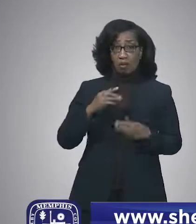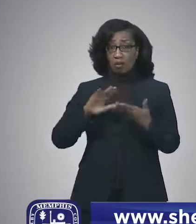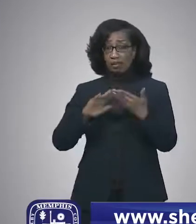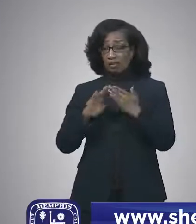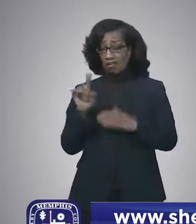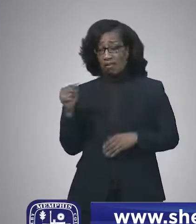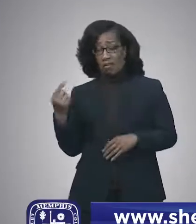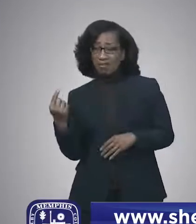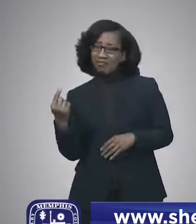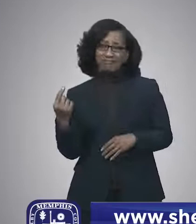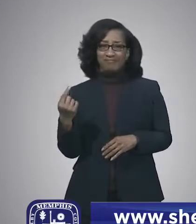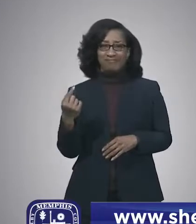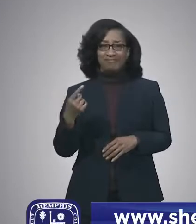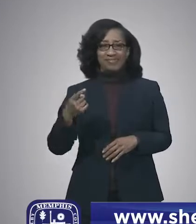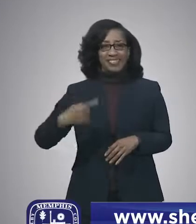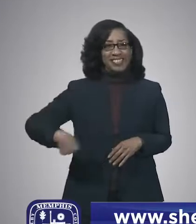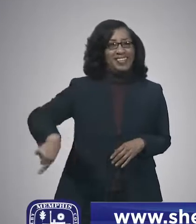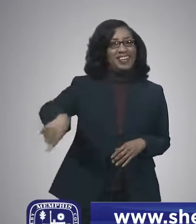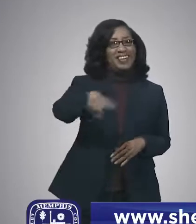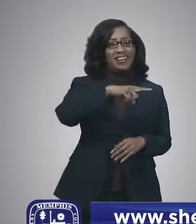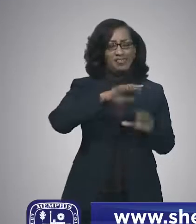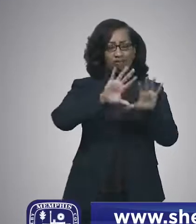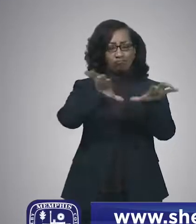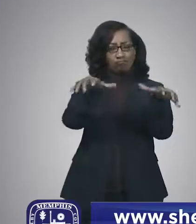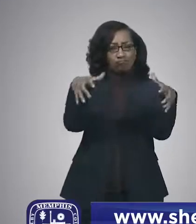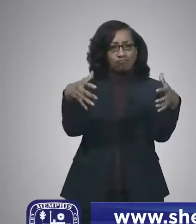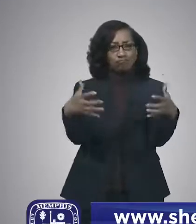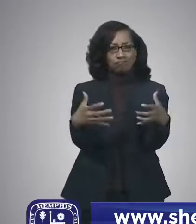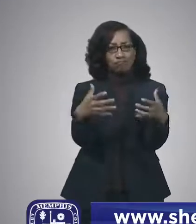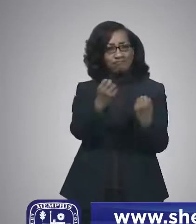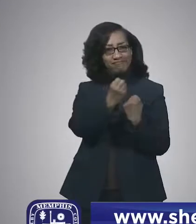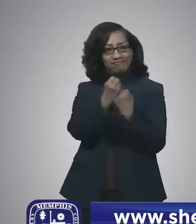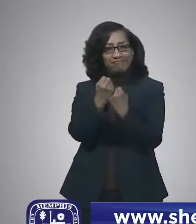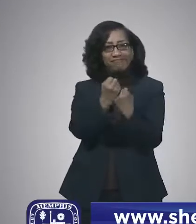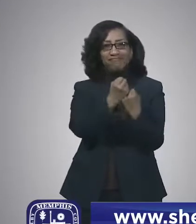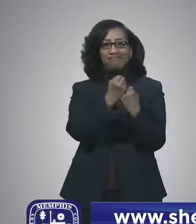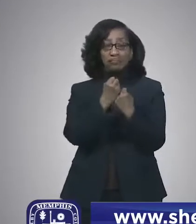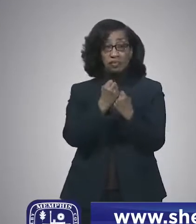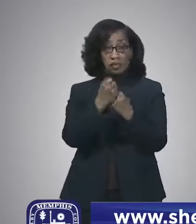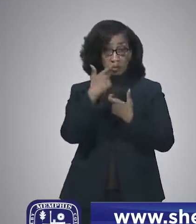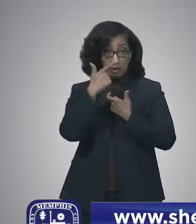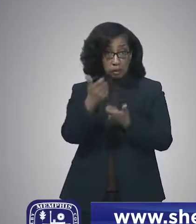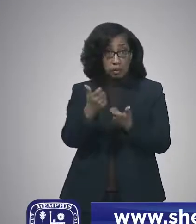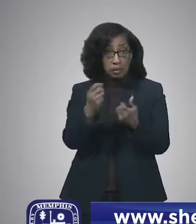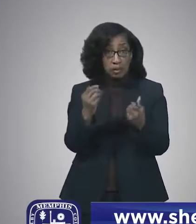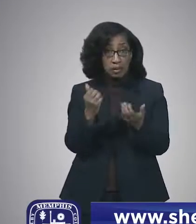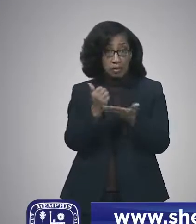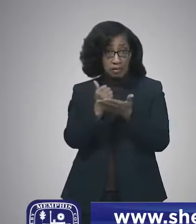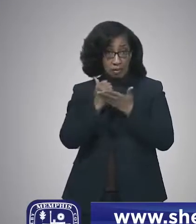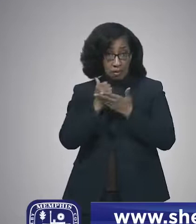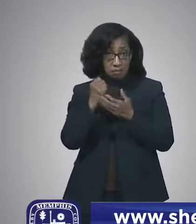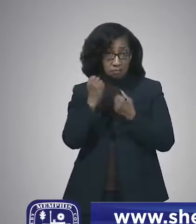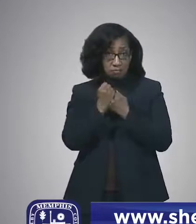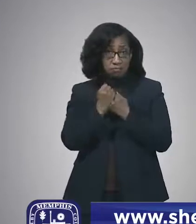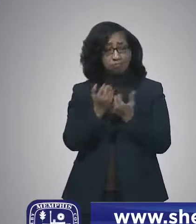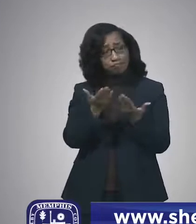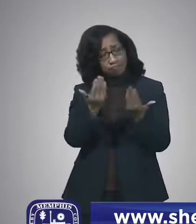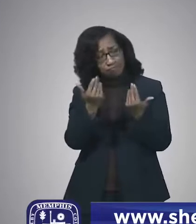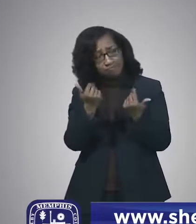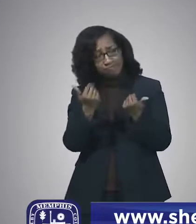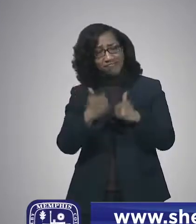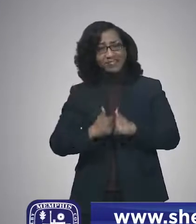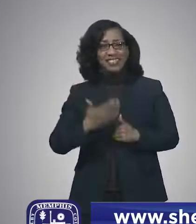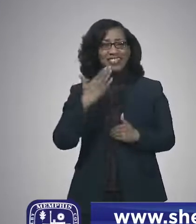And so I encourage all of you who are interested in helping to support, uh, we can certainly use your help. And I want to thank you for being